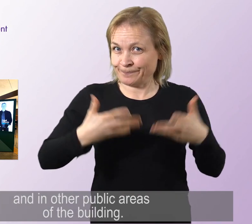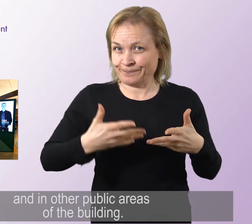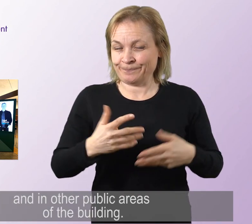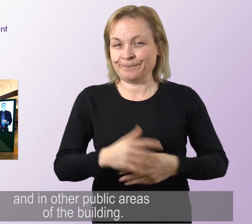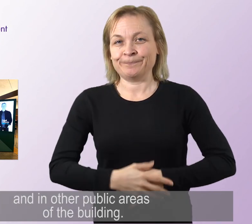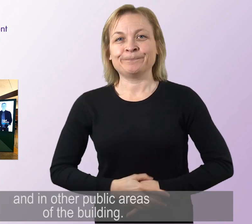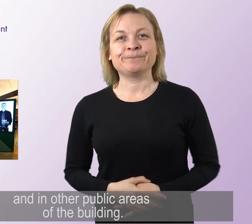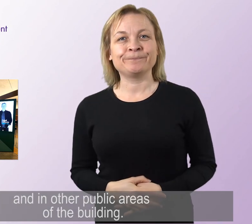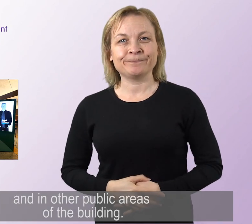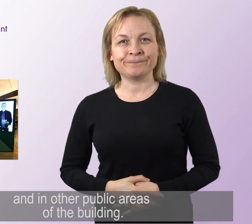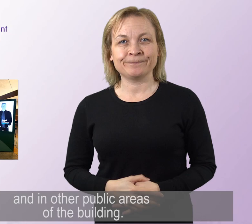of the building